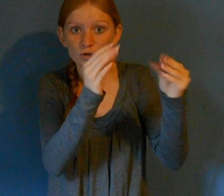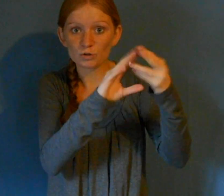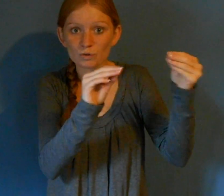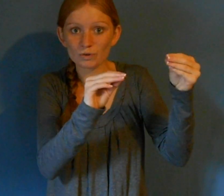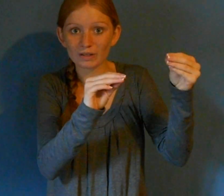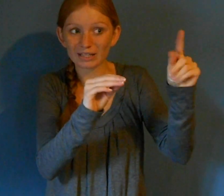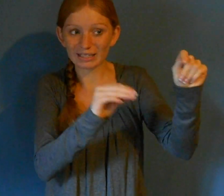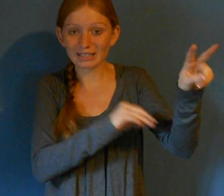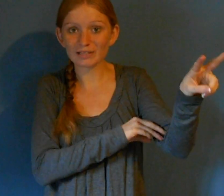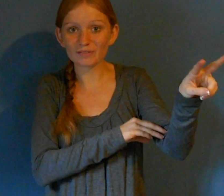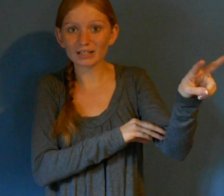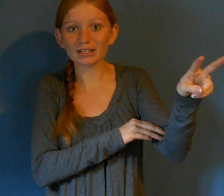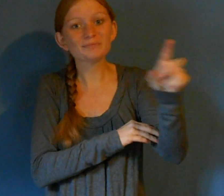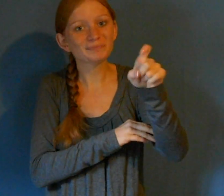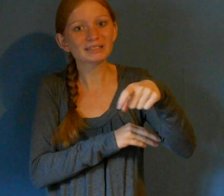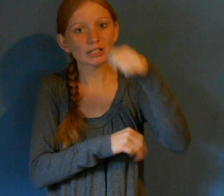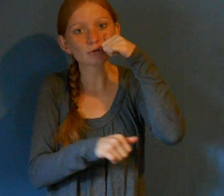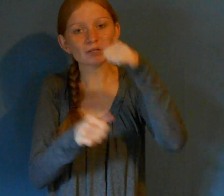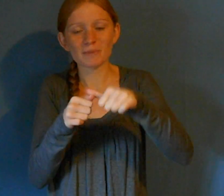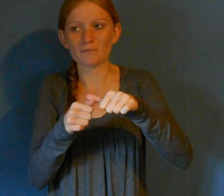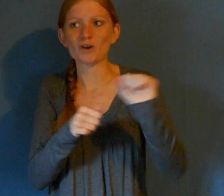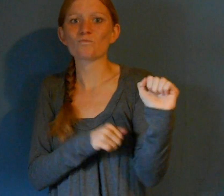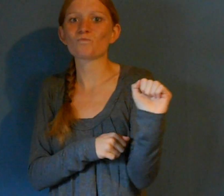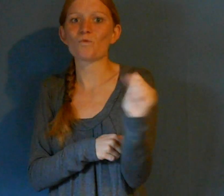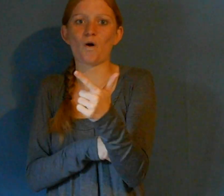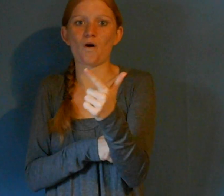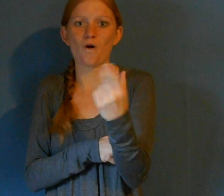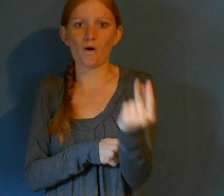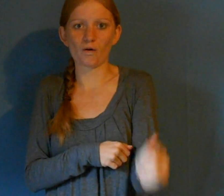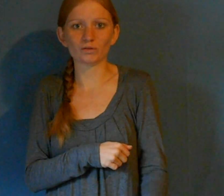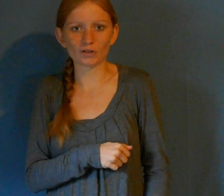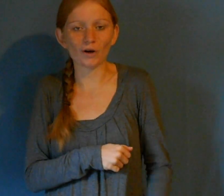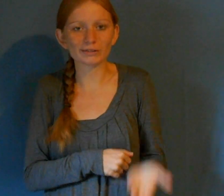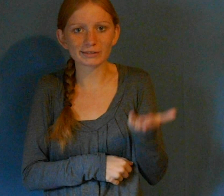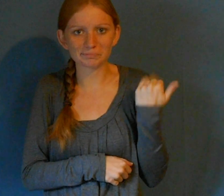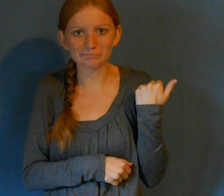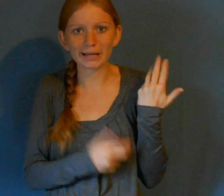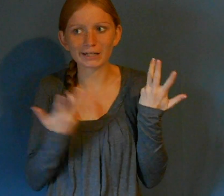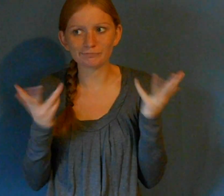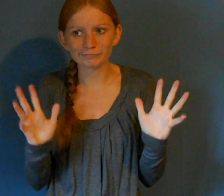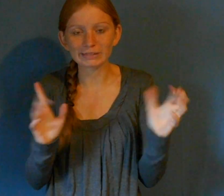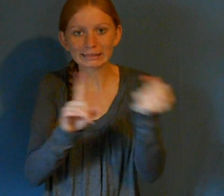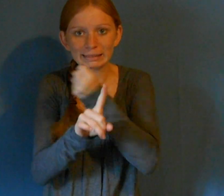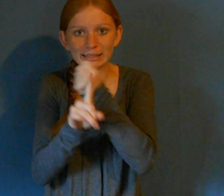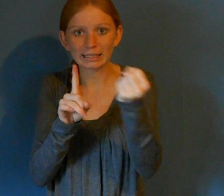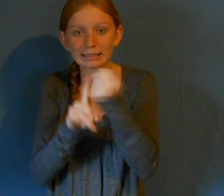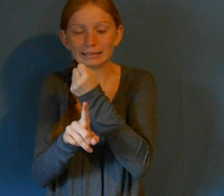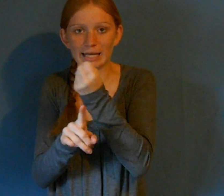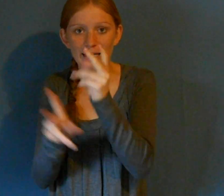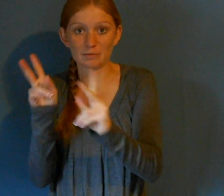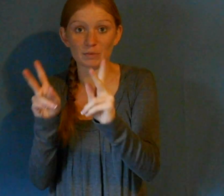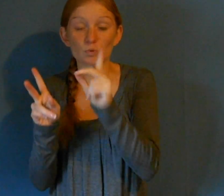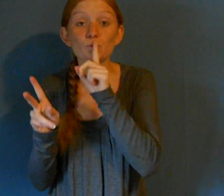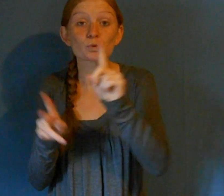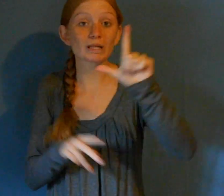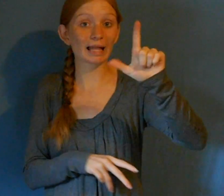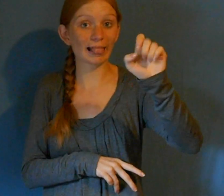in somewhere, another has attacked Evergreen, has attacked humans. of that actually long door retrievers are the most common dog to